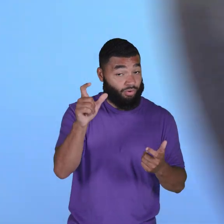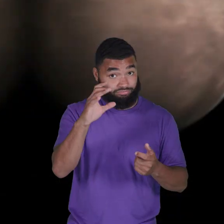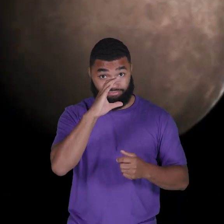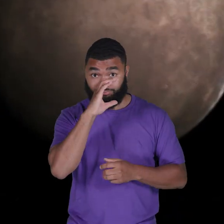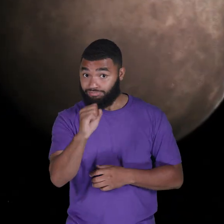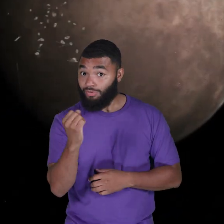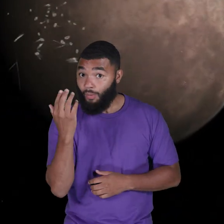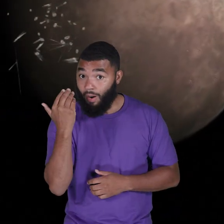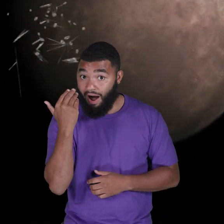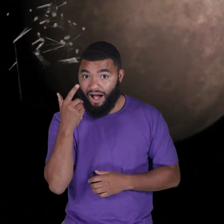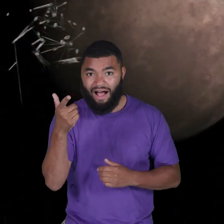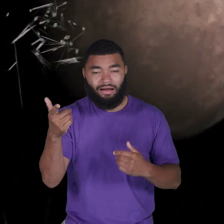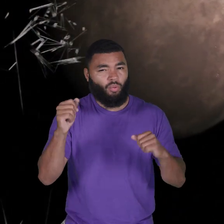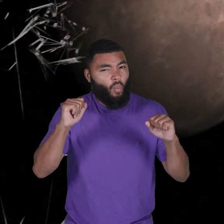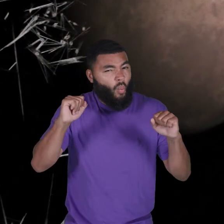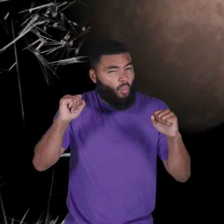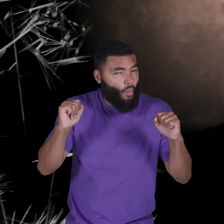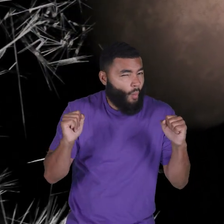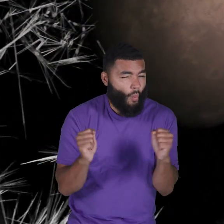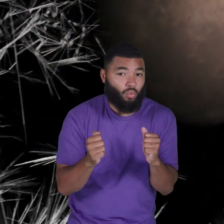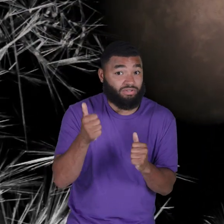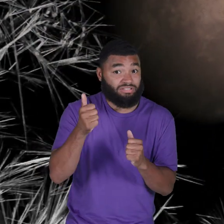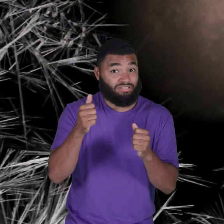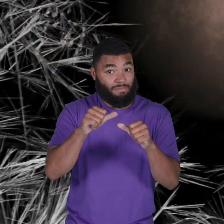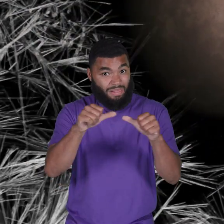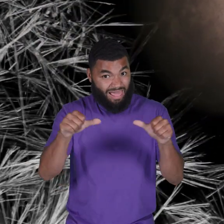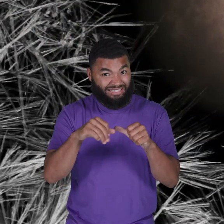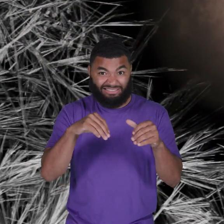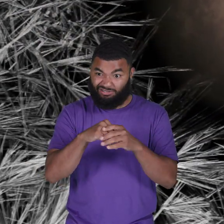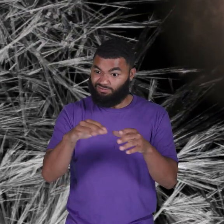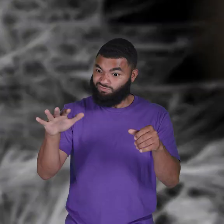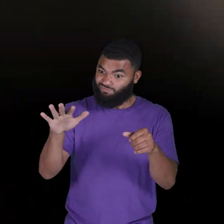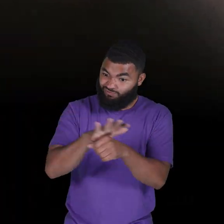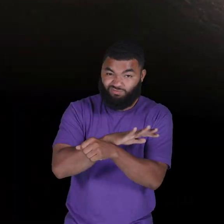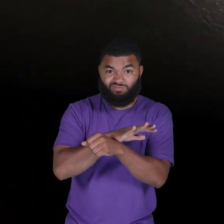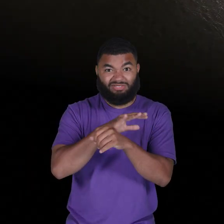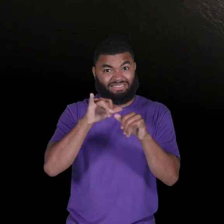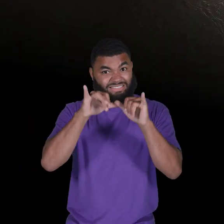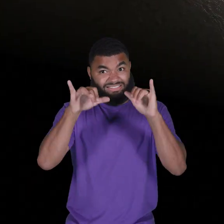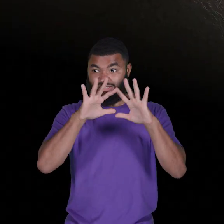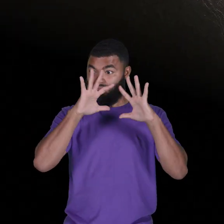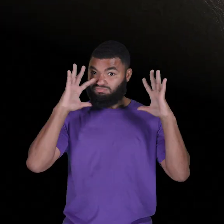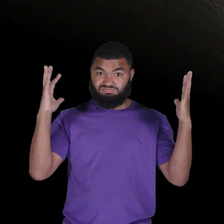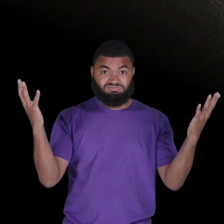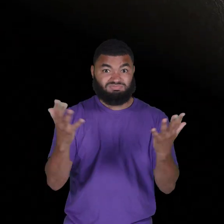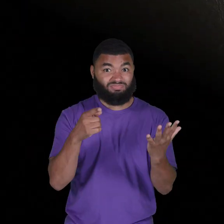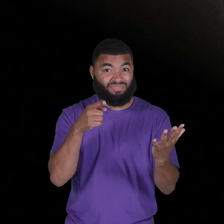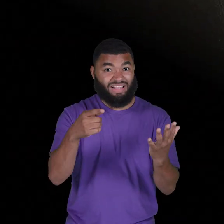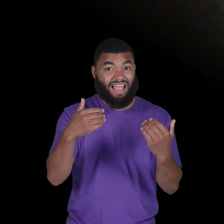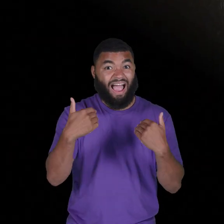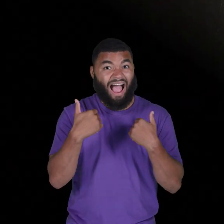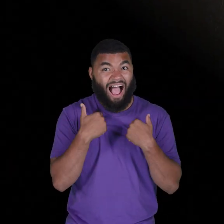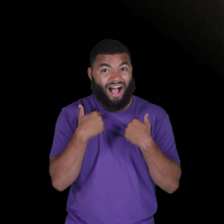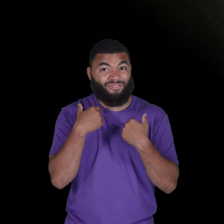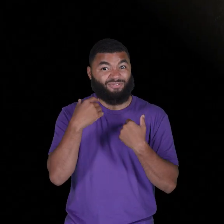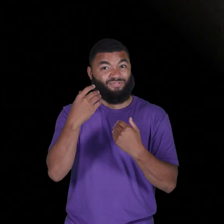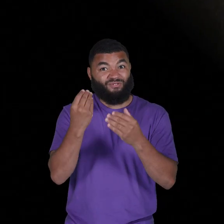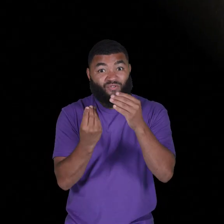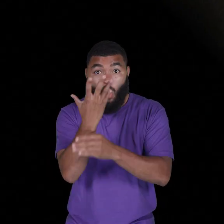First, it is the coldest place in the entire solar system. It has icy volcanoes that shoot frozen nitrogen into the